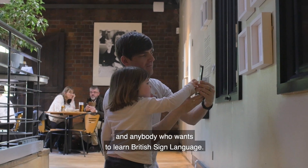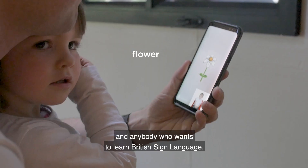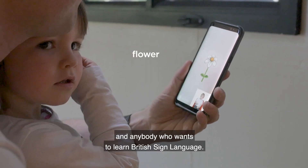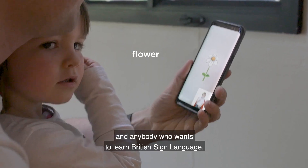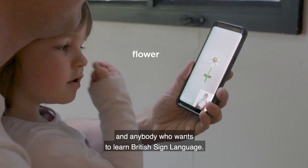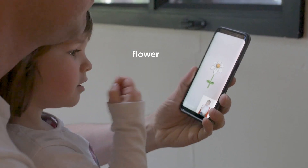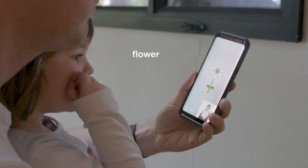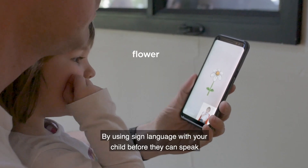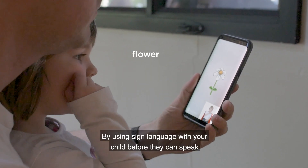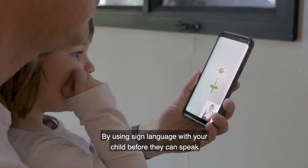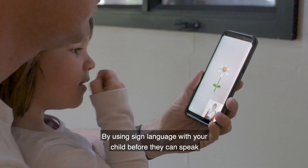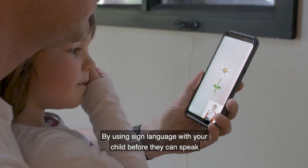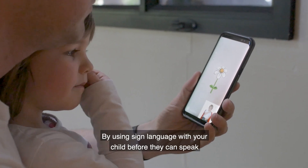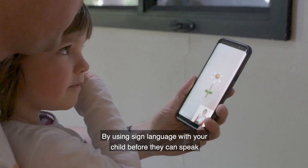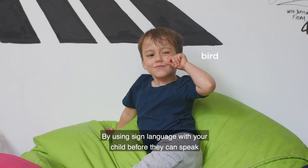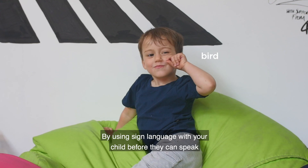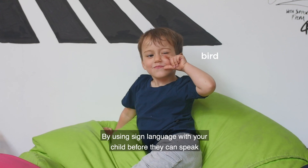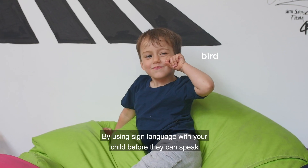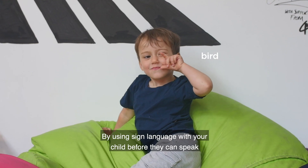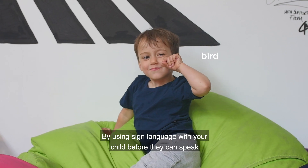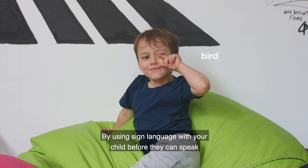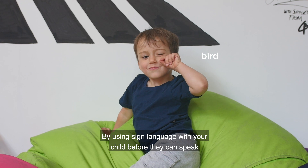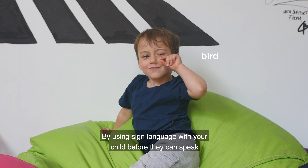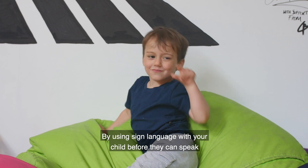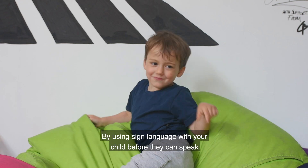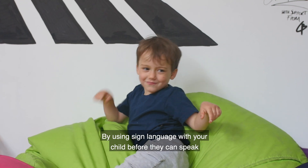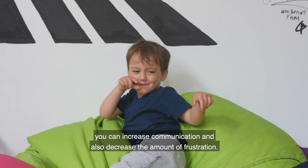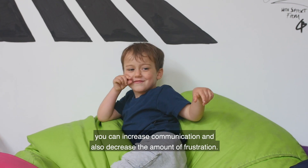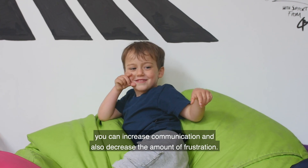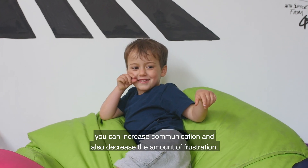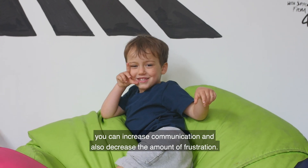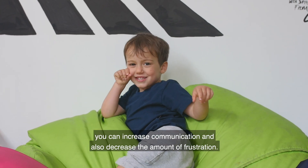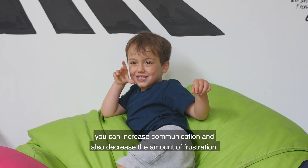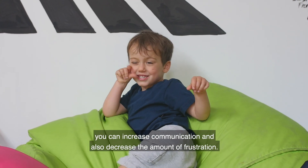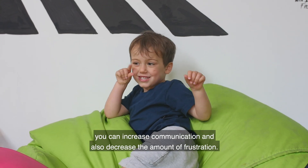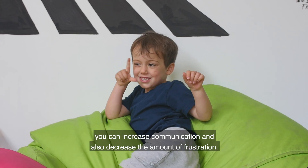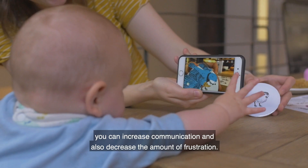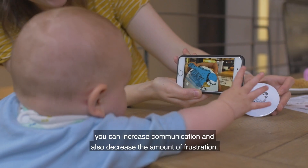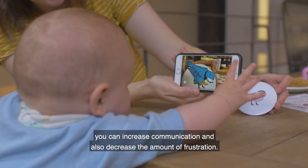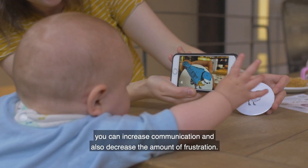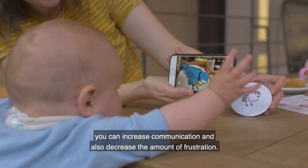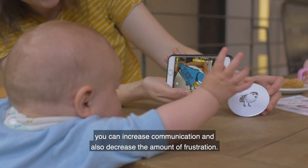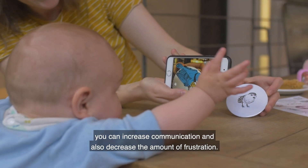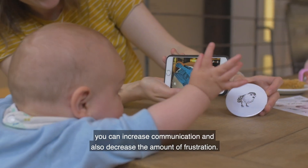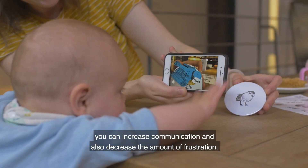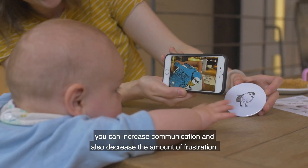Language. By using sign language with your child before they can speak you can increase communication but also decrease the amount of